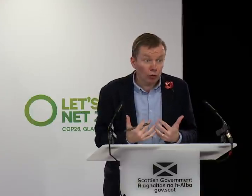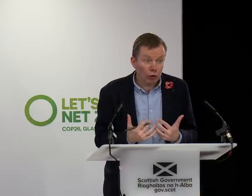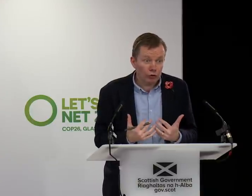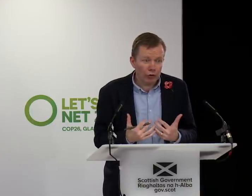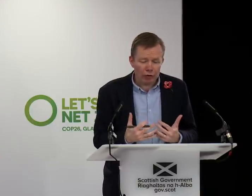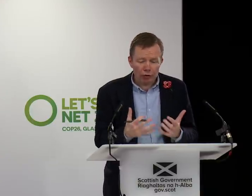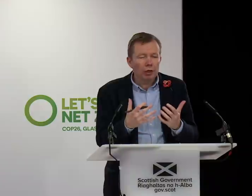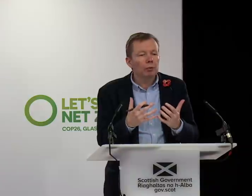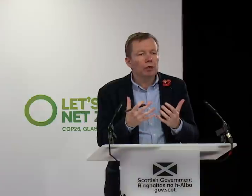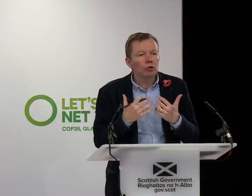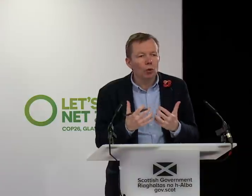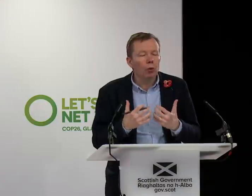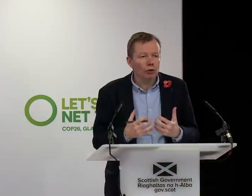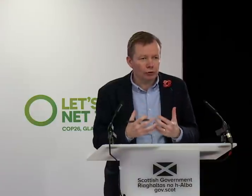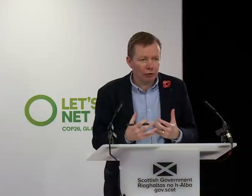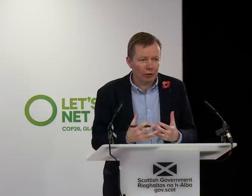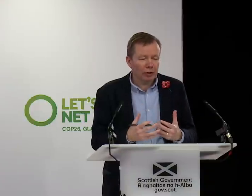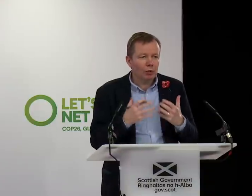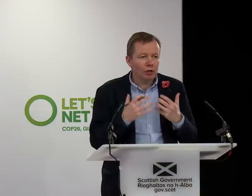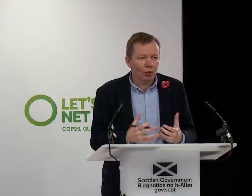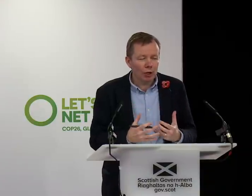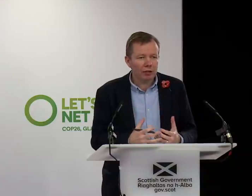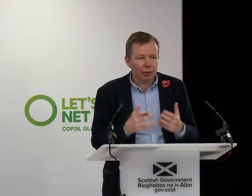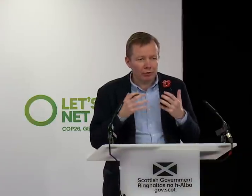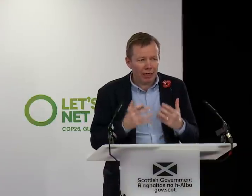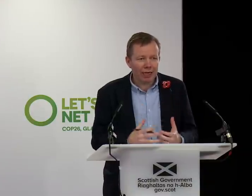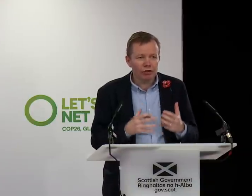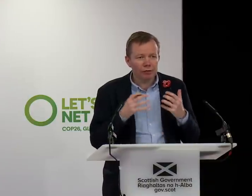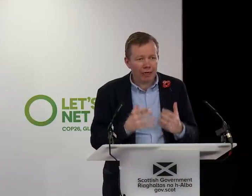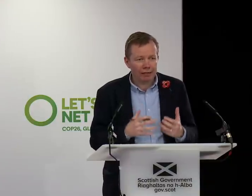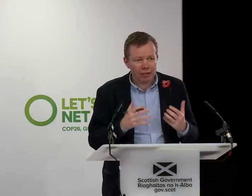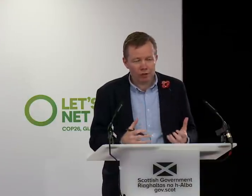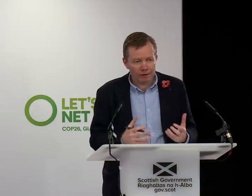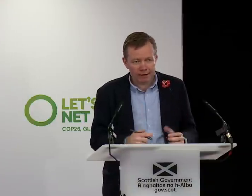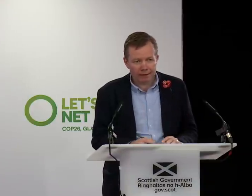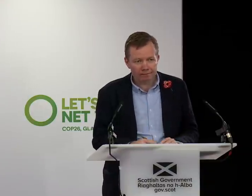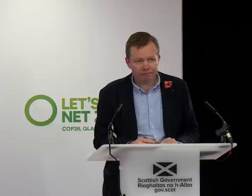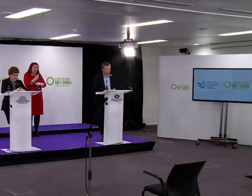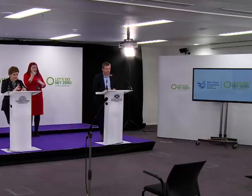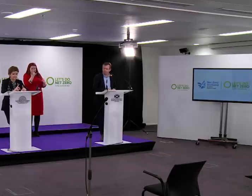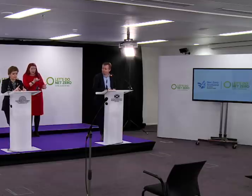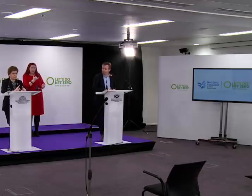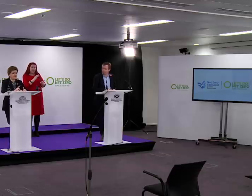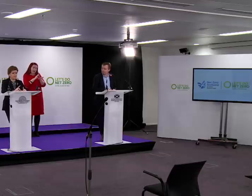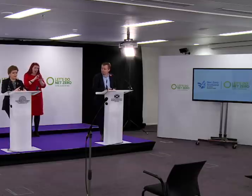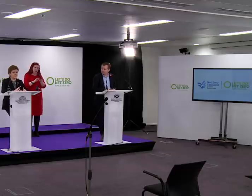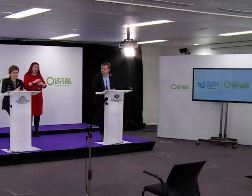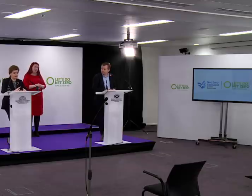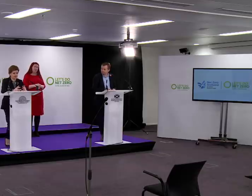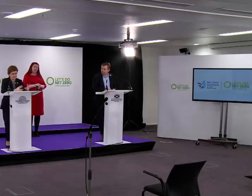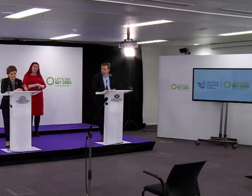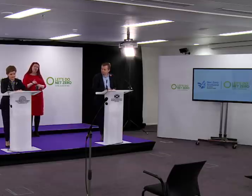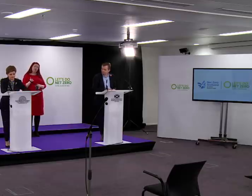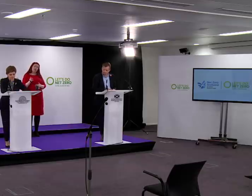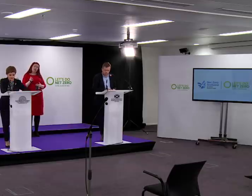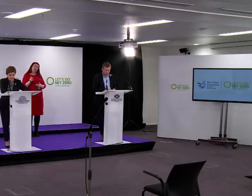to us to know what to do now. But we know what to do now. We know it's about hygiene, vaccination and testing. One final point to make